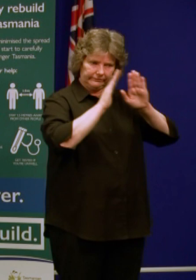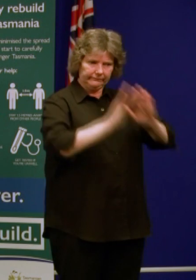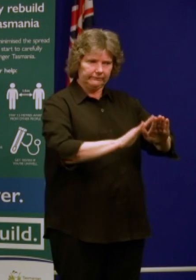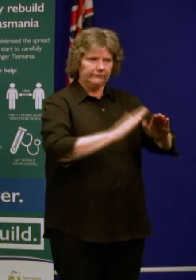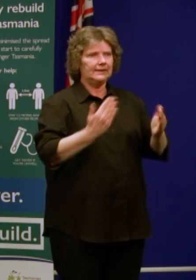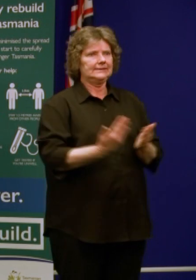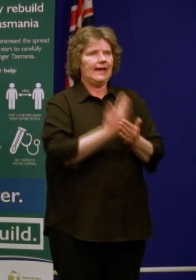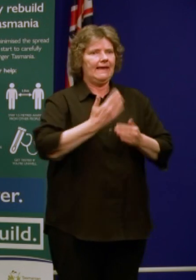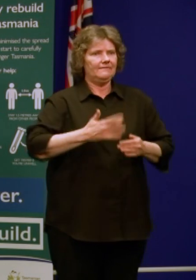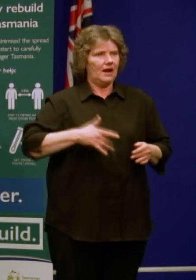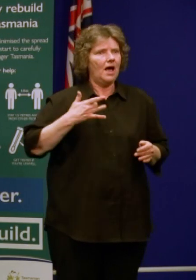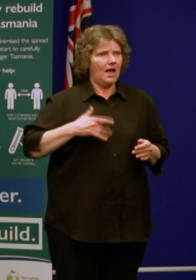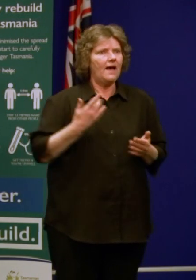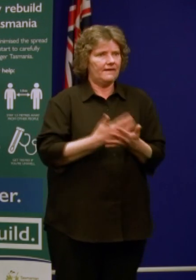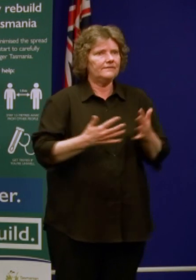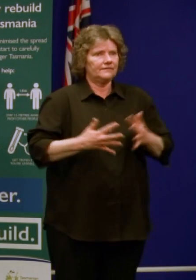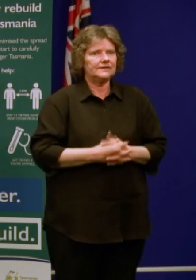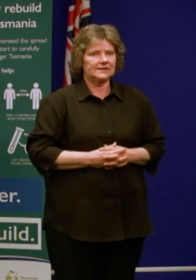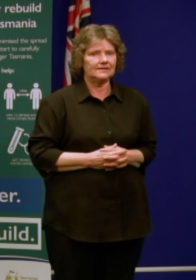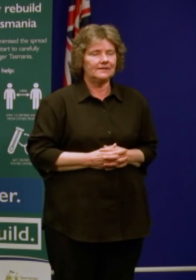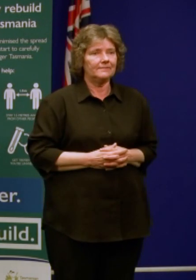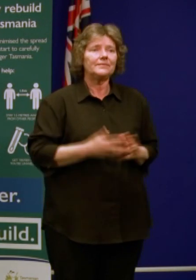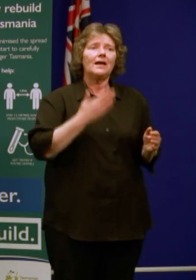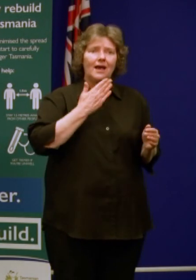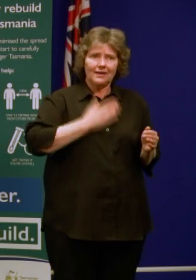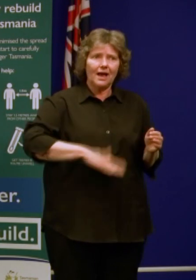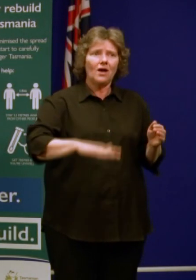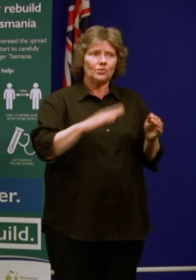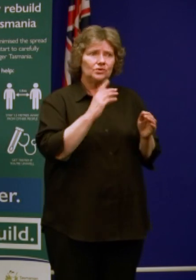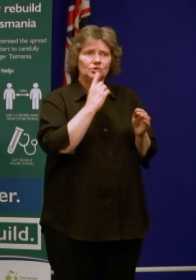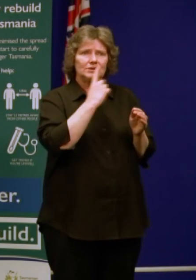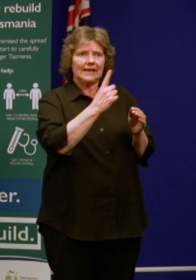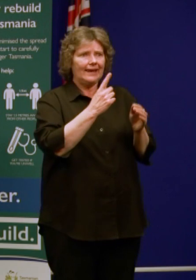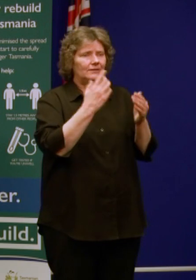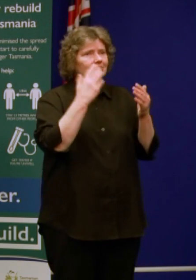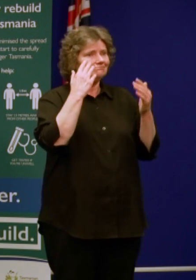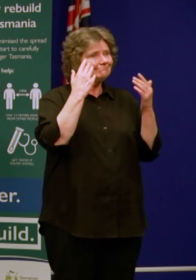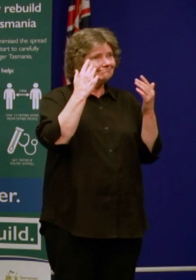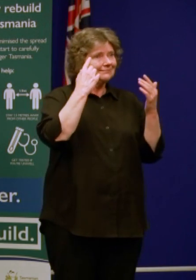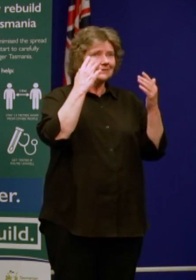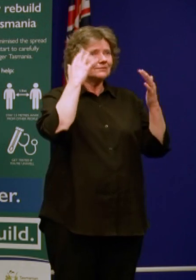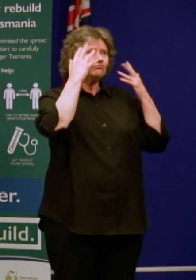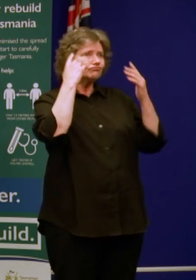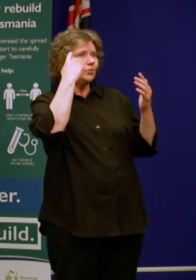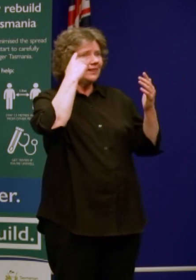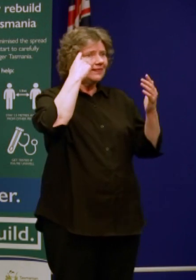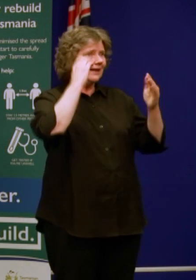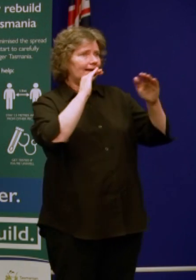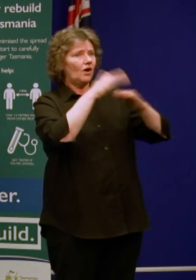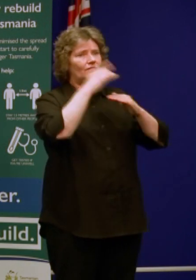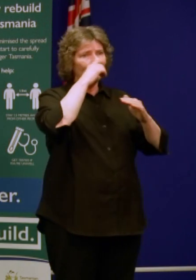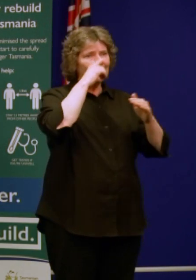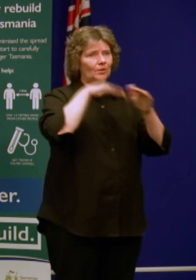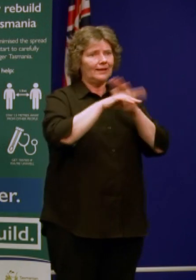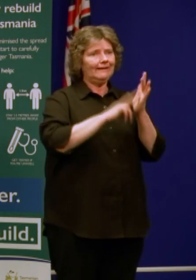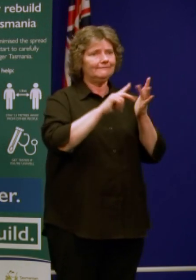our thoughts and support to the Victorians that are in lockdown at the moment and